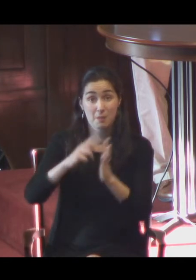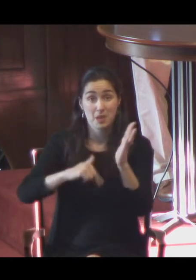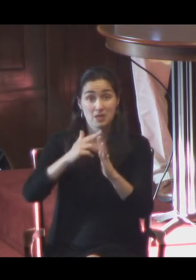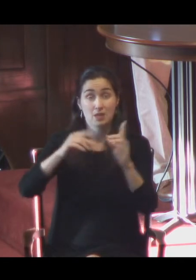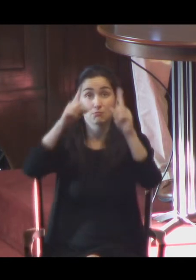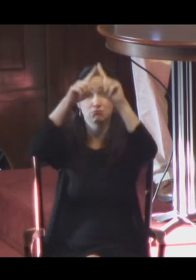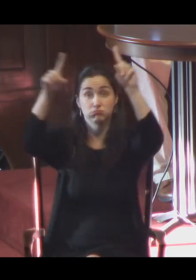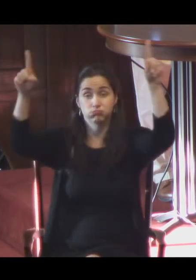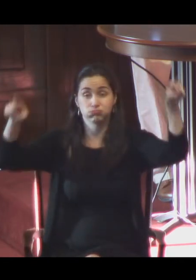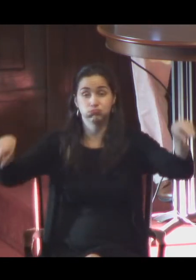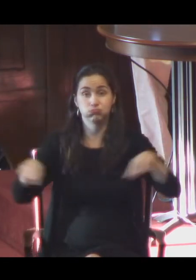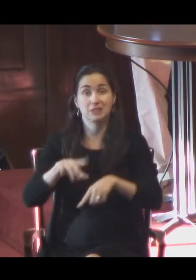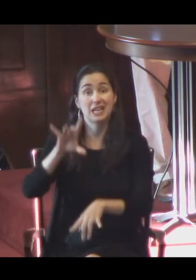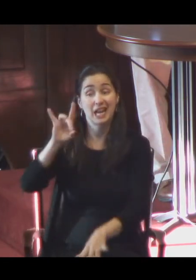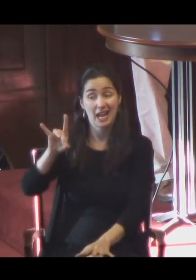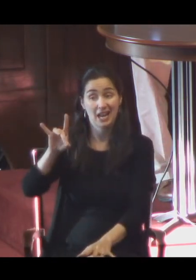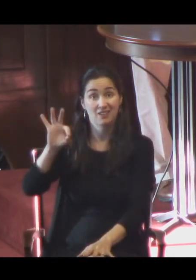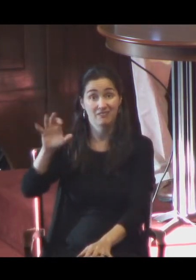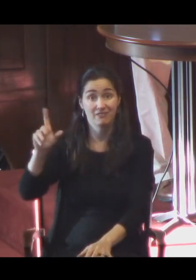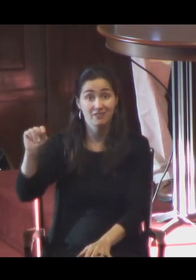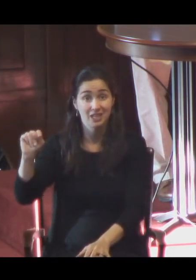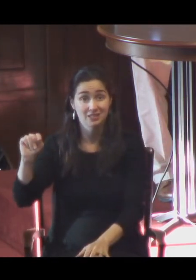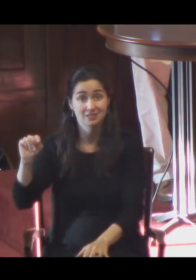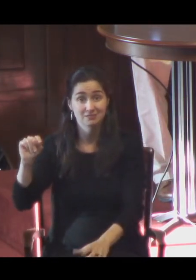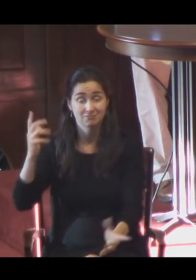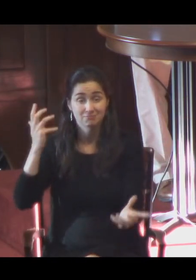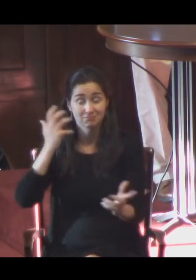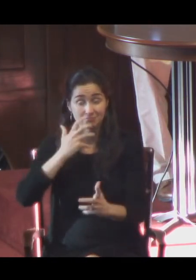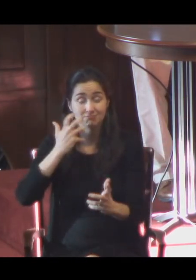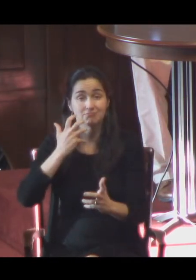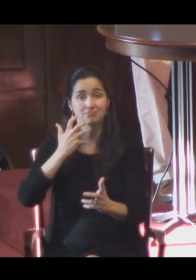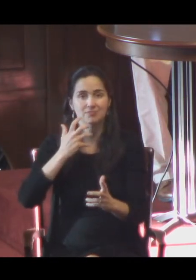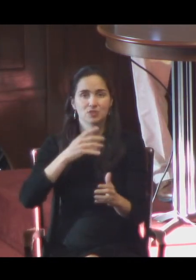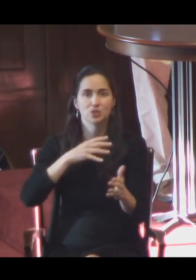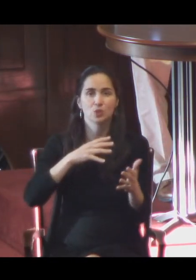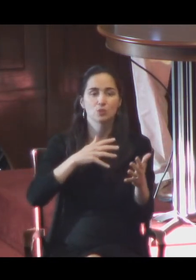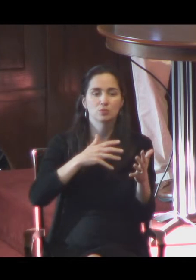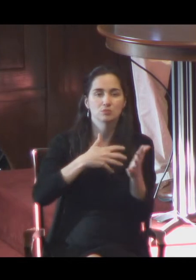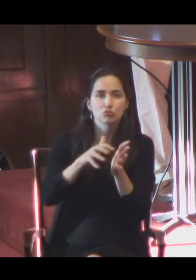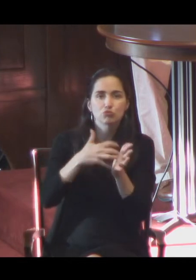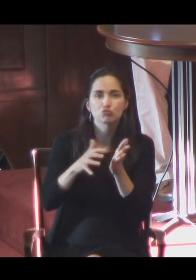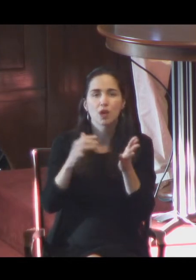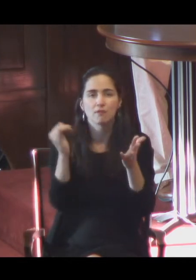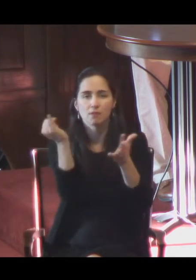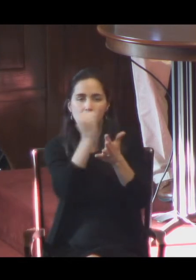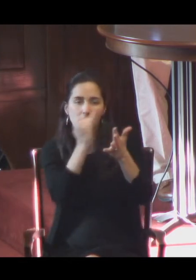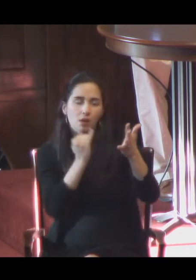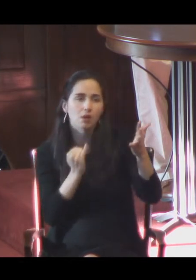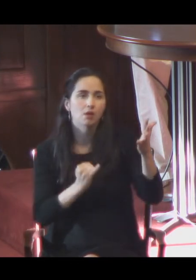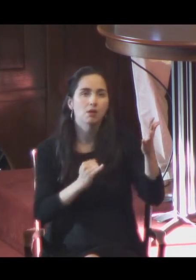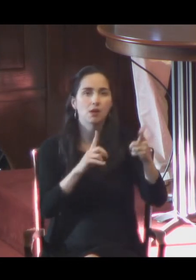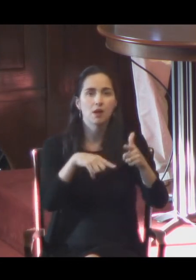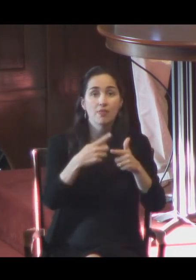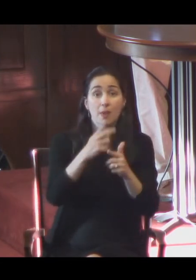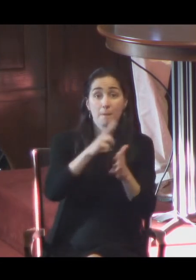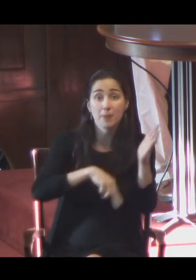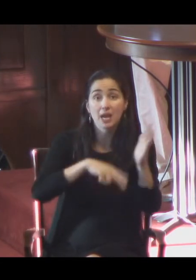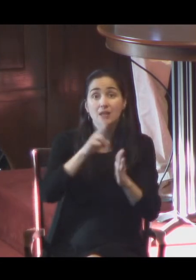The silver and the gold, the sketching, the layering of paint. Finally, the fully developed figures. Then the figures